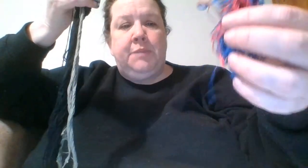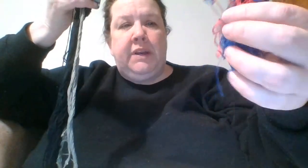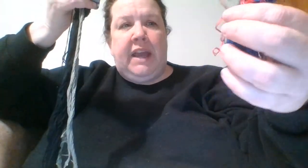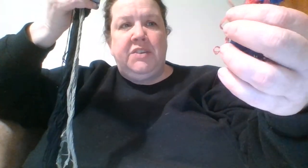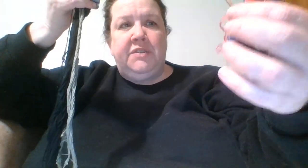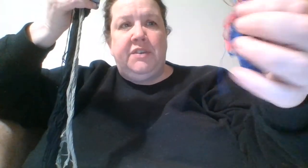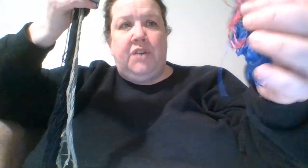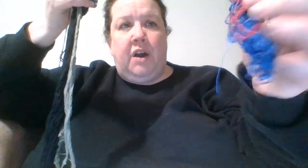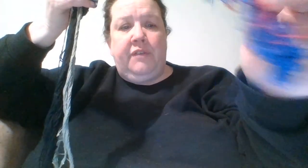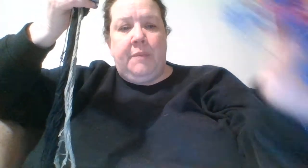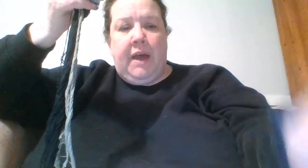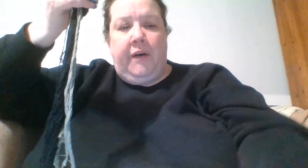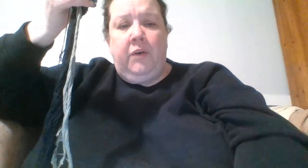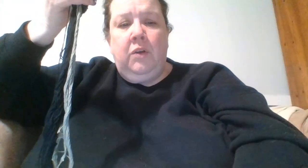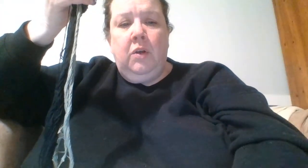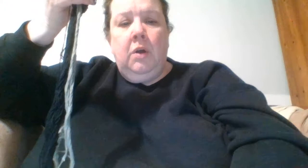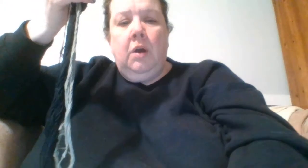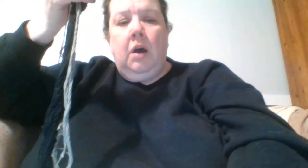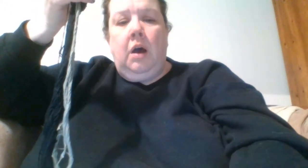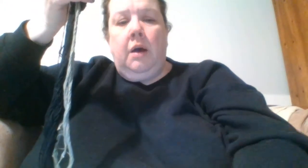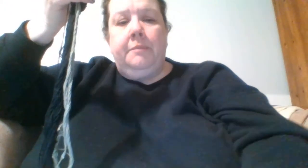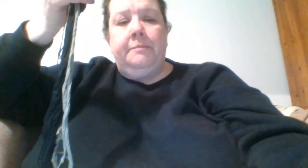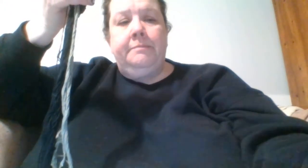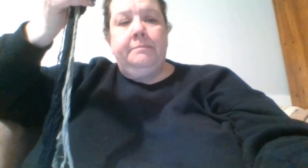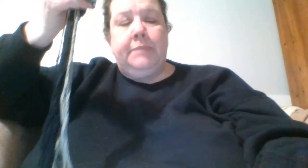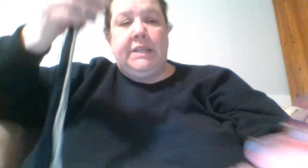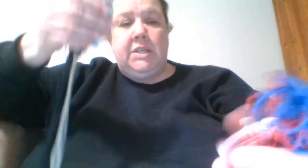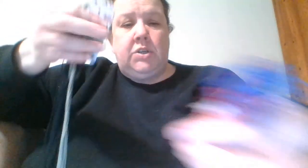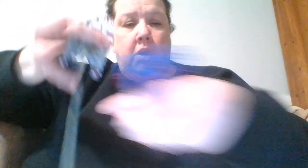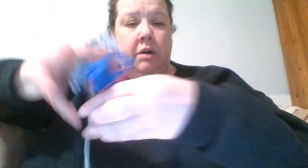but Nigel the dog from hell um bless his heart